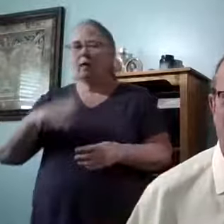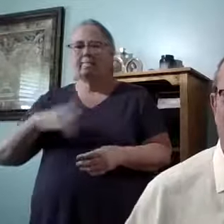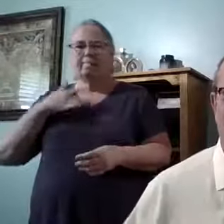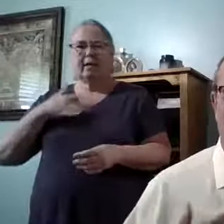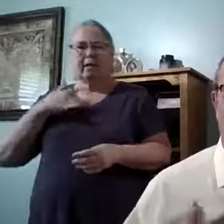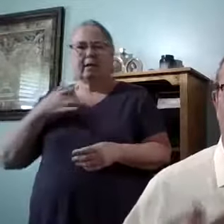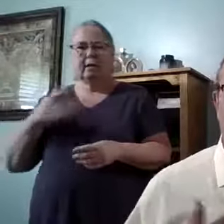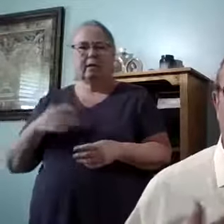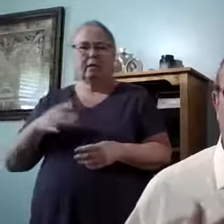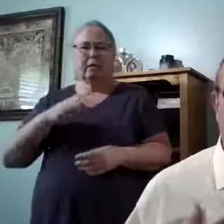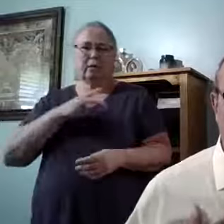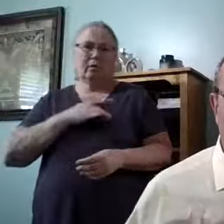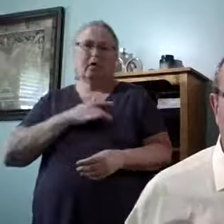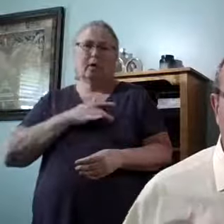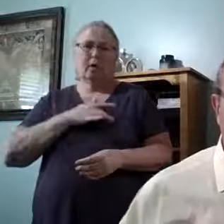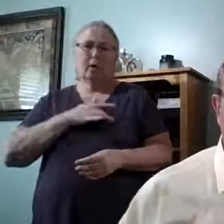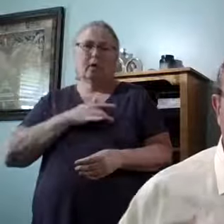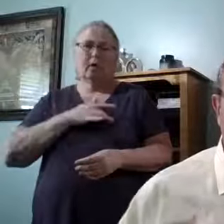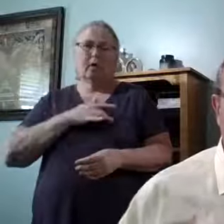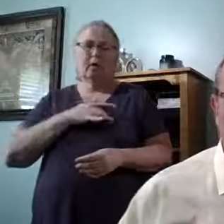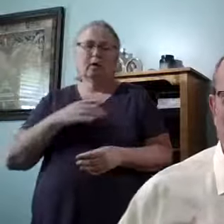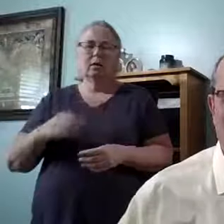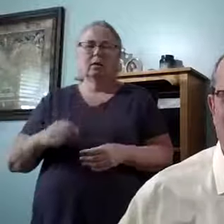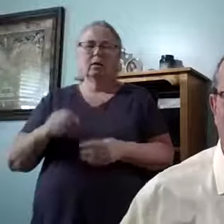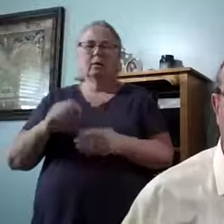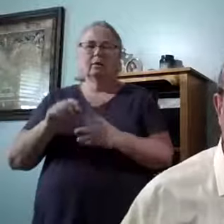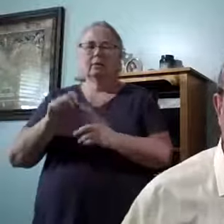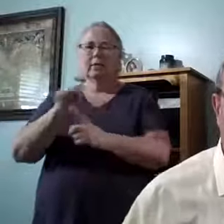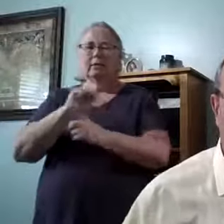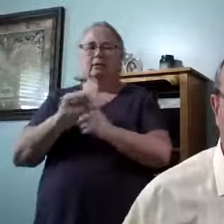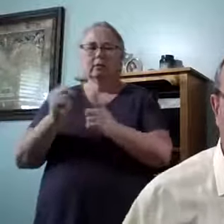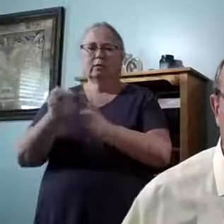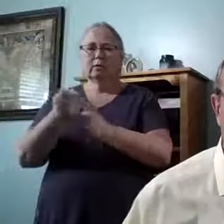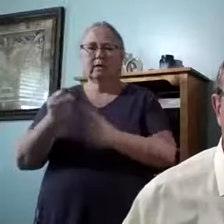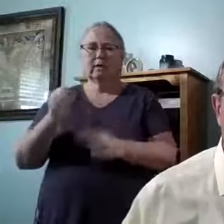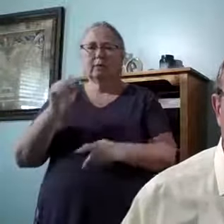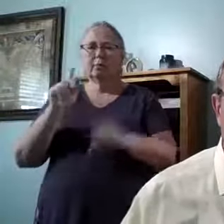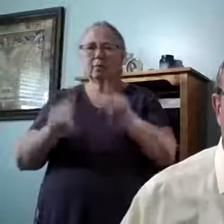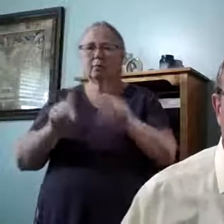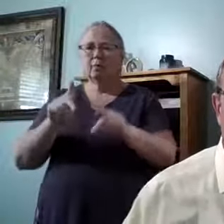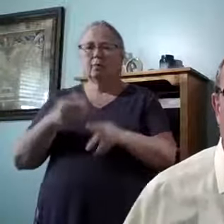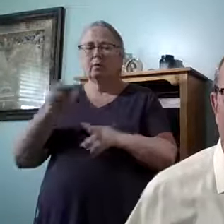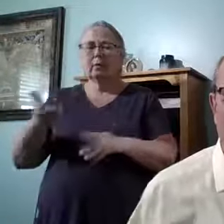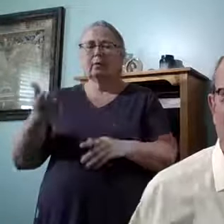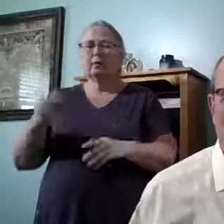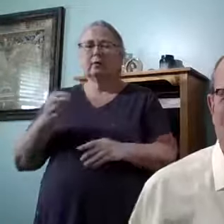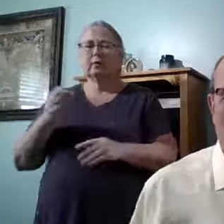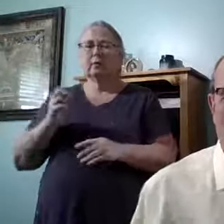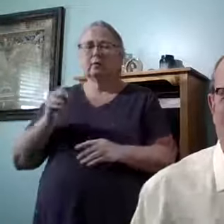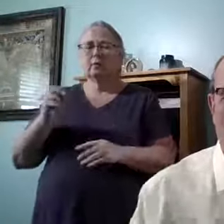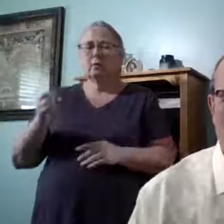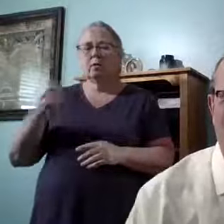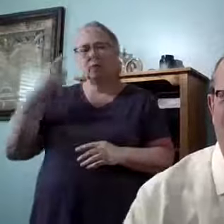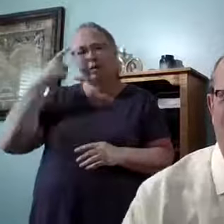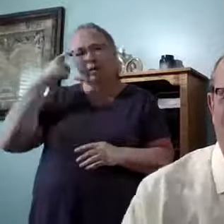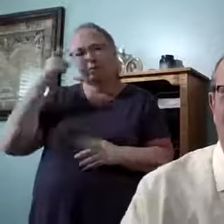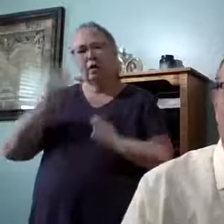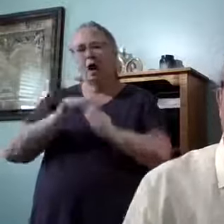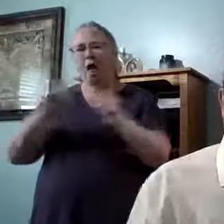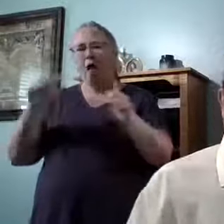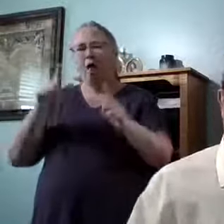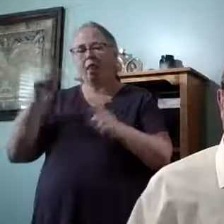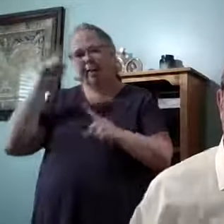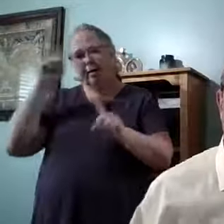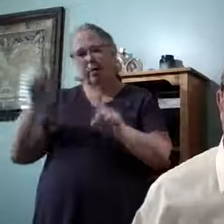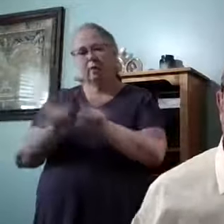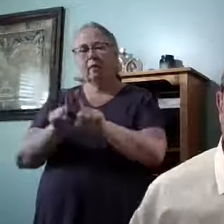the heart about circumstances, people or things. So I think we could all agree with